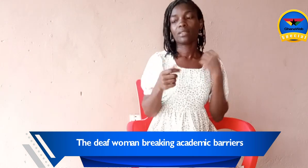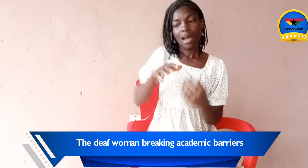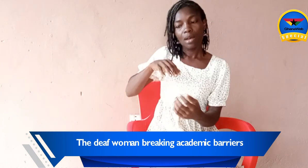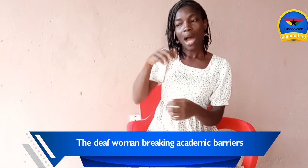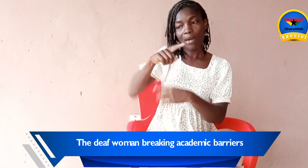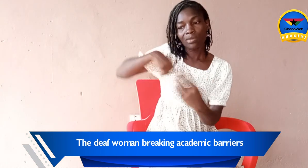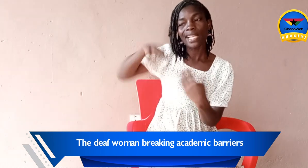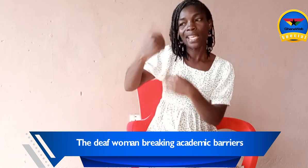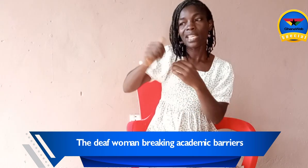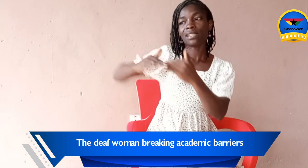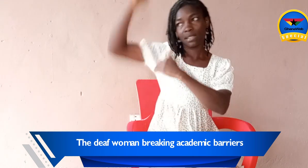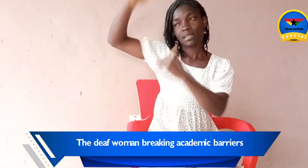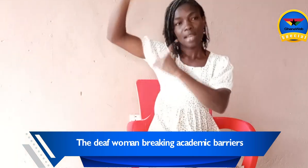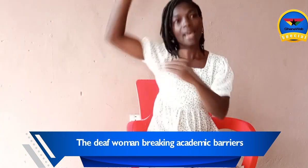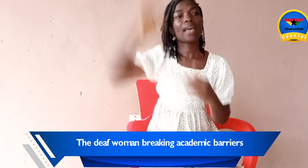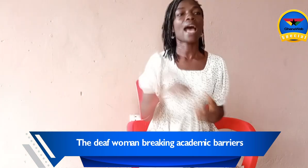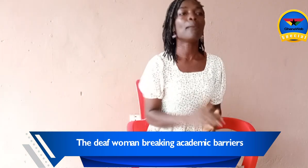around 10 years and up.